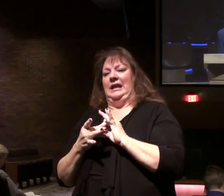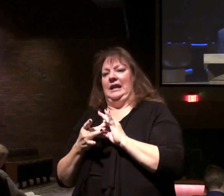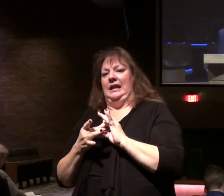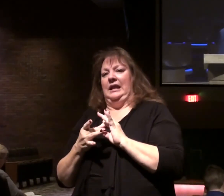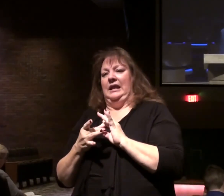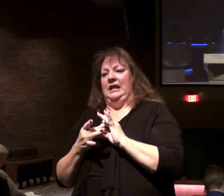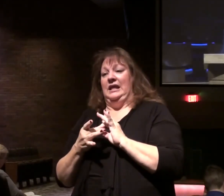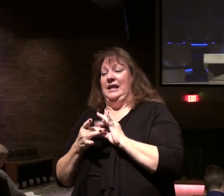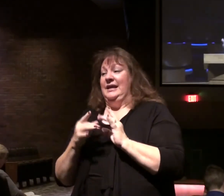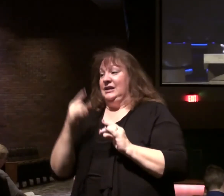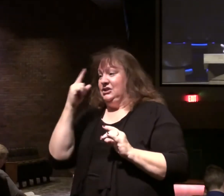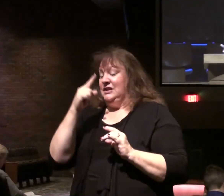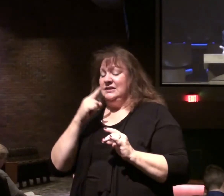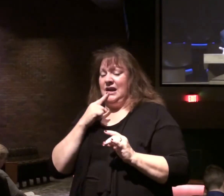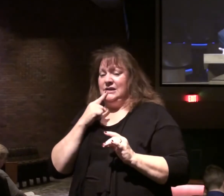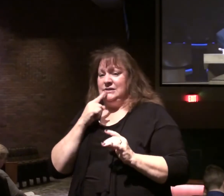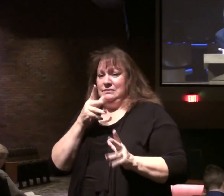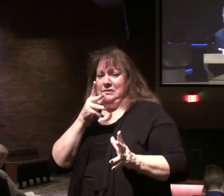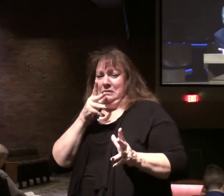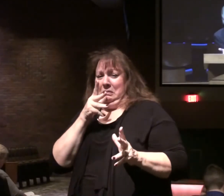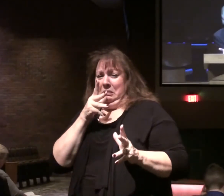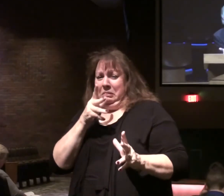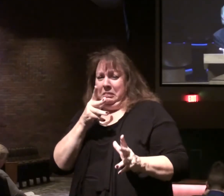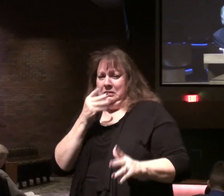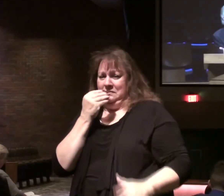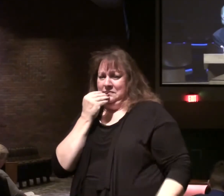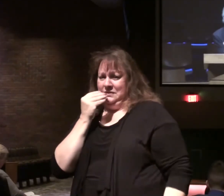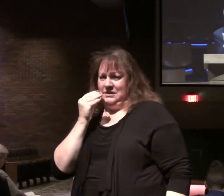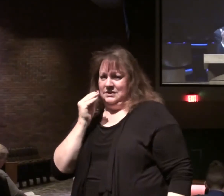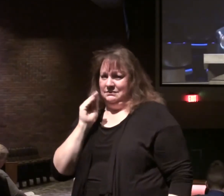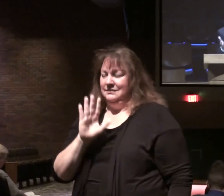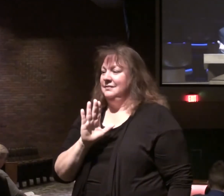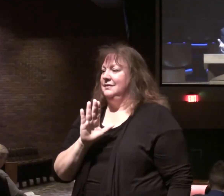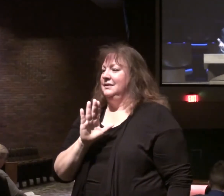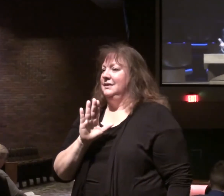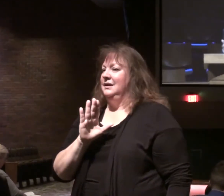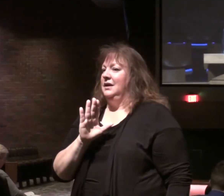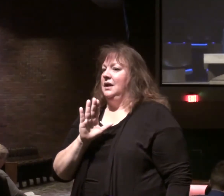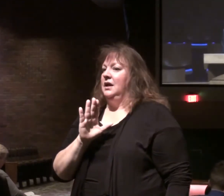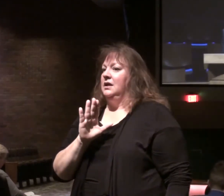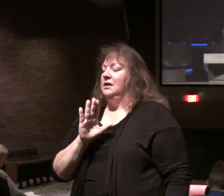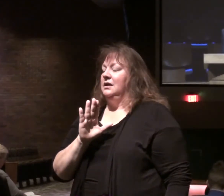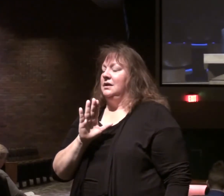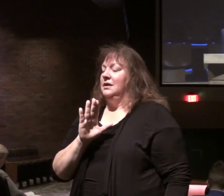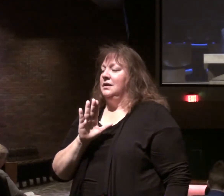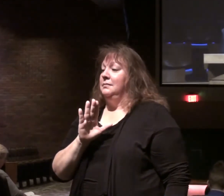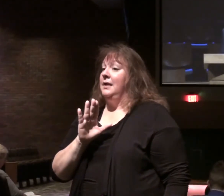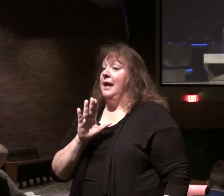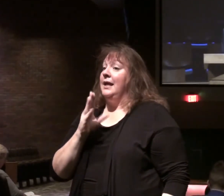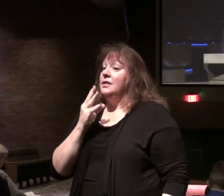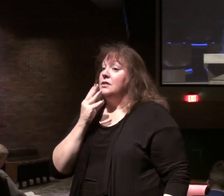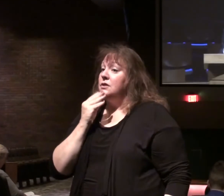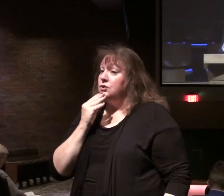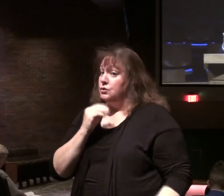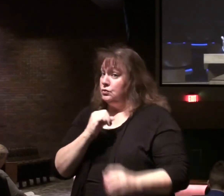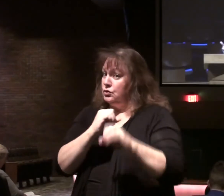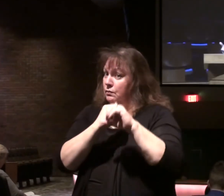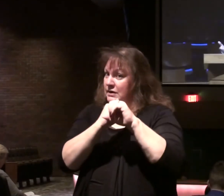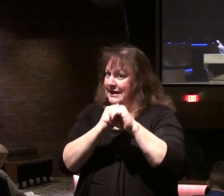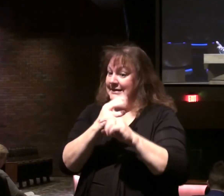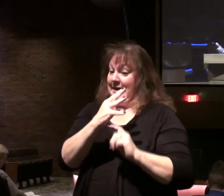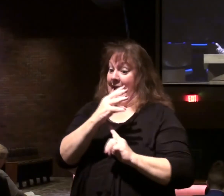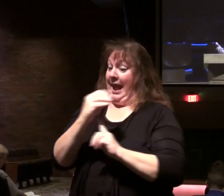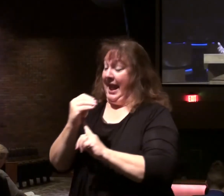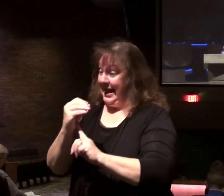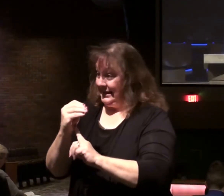the city for 42 months, the nations, the Gentiles, but the Jews will be protected and connected